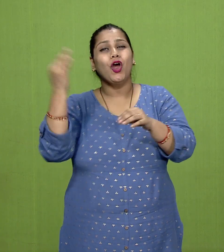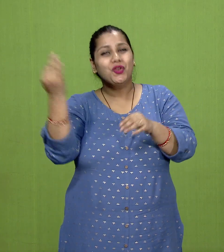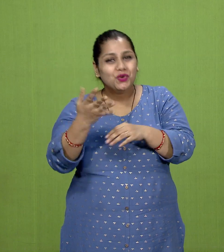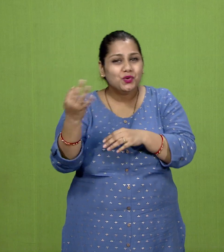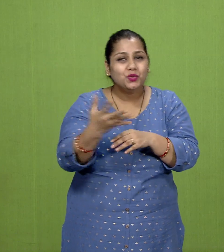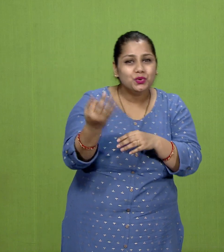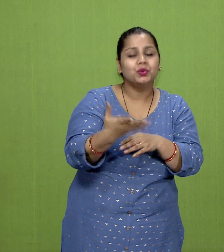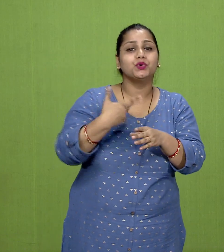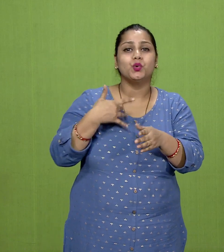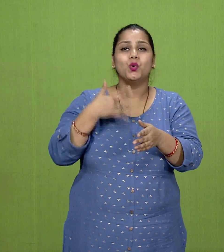in the society.